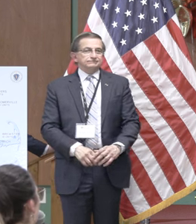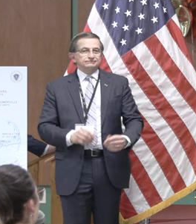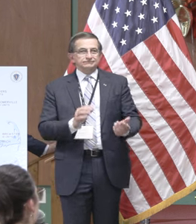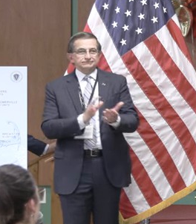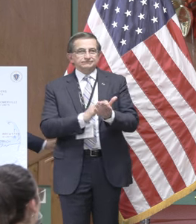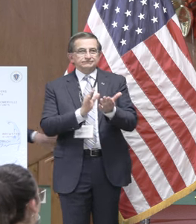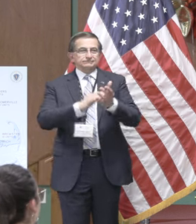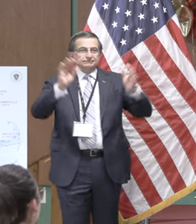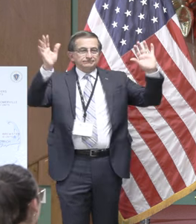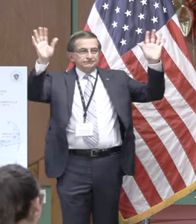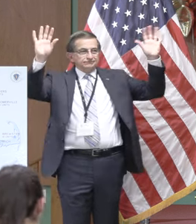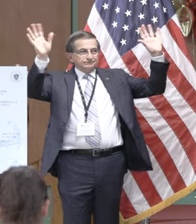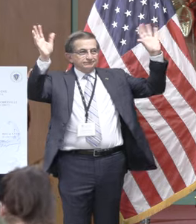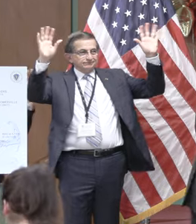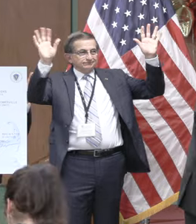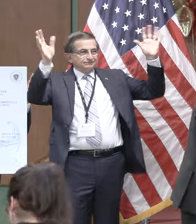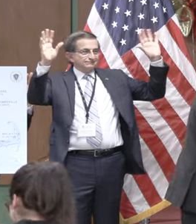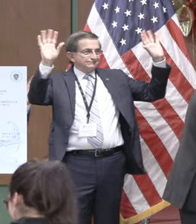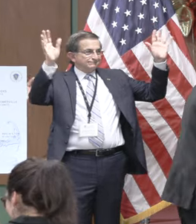podium thank you so much